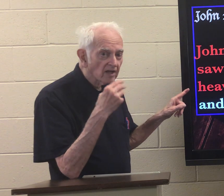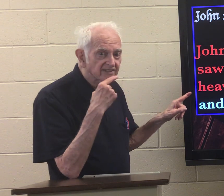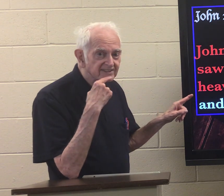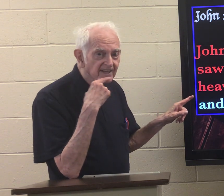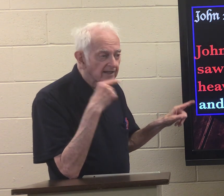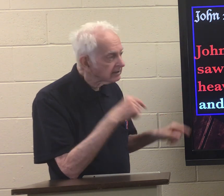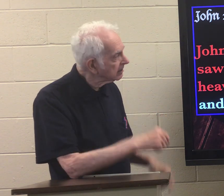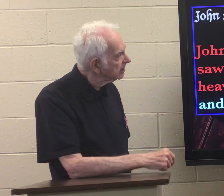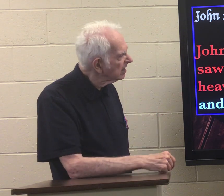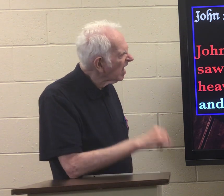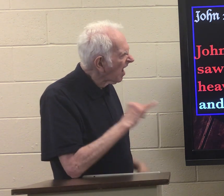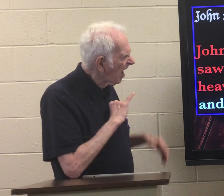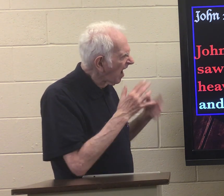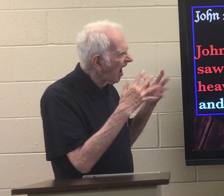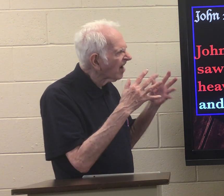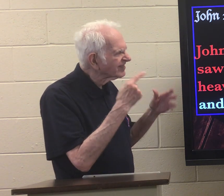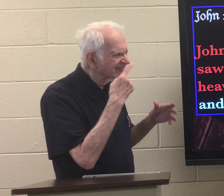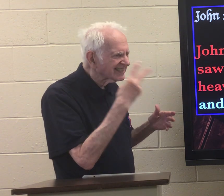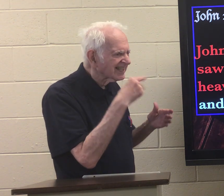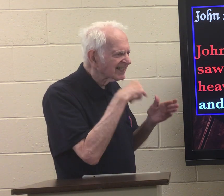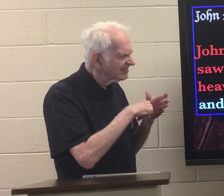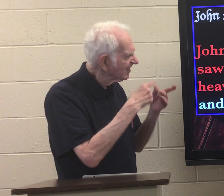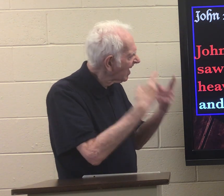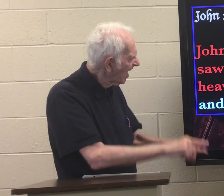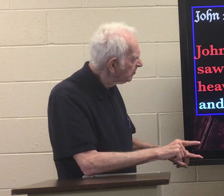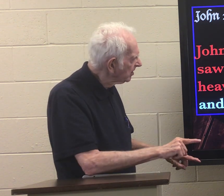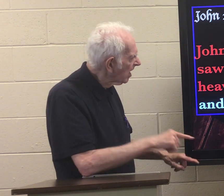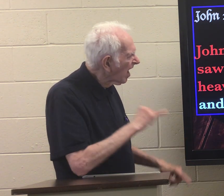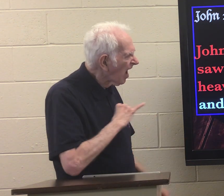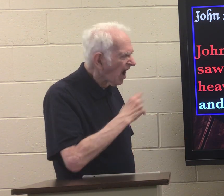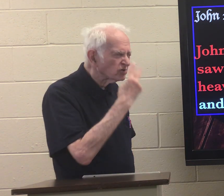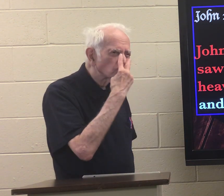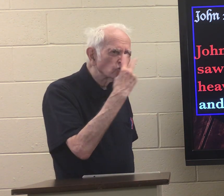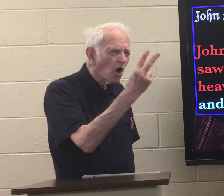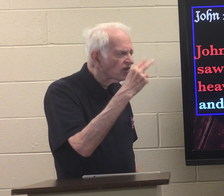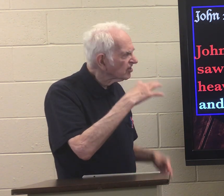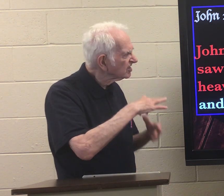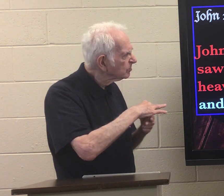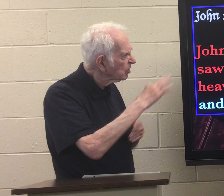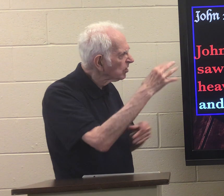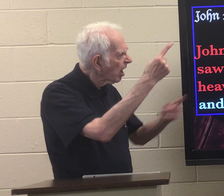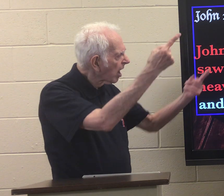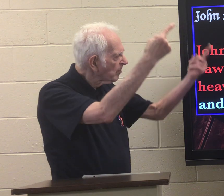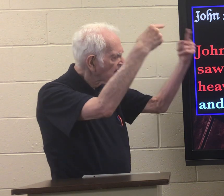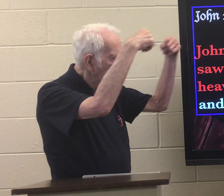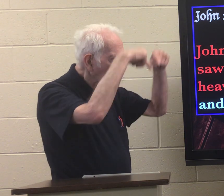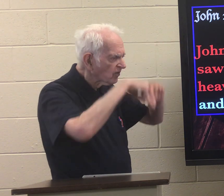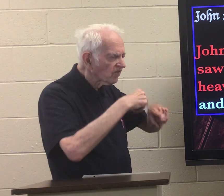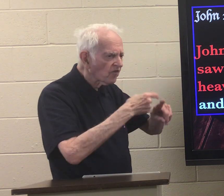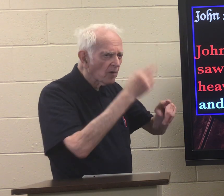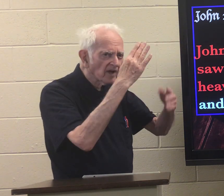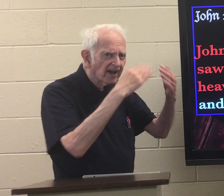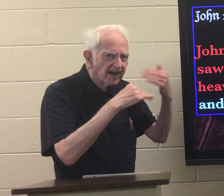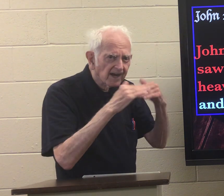John said I have seen this happen I saw the spirit come down from heaven